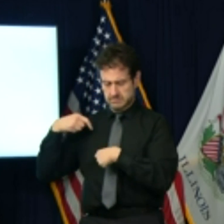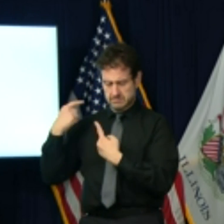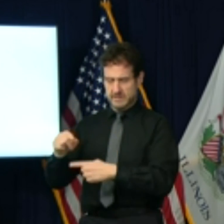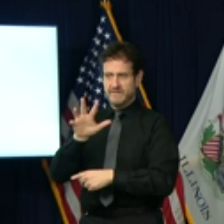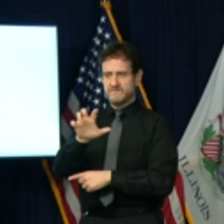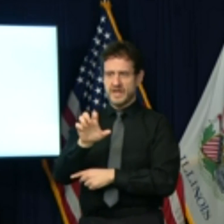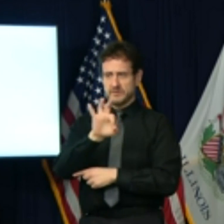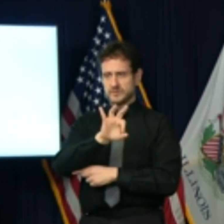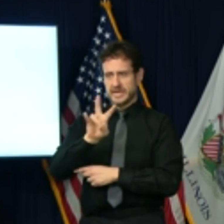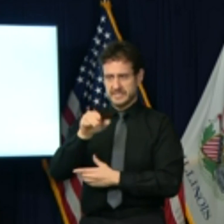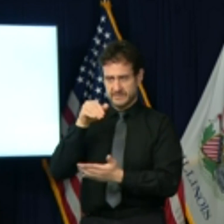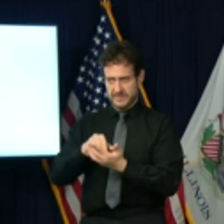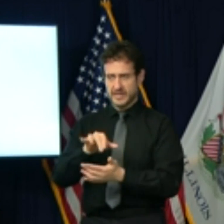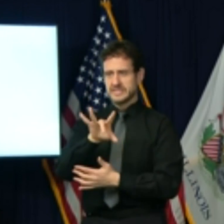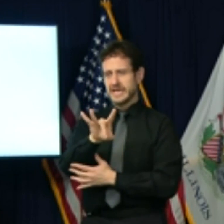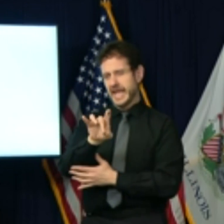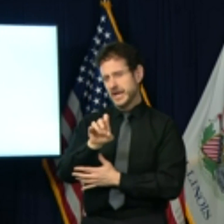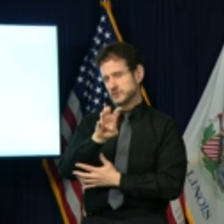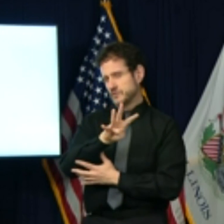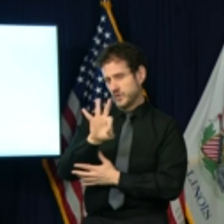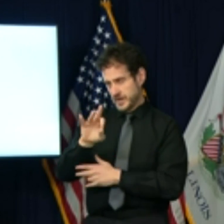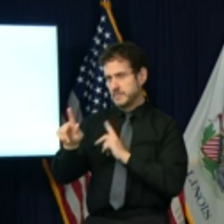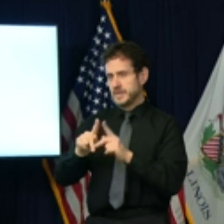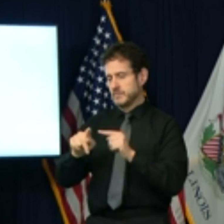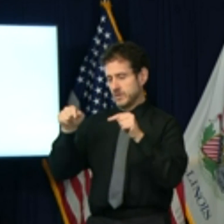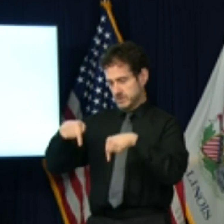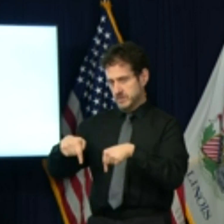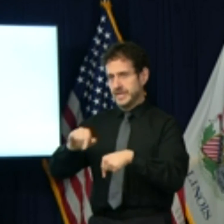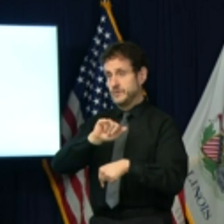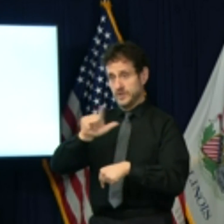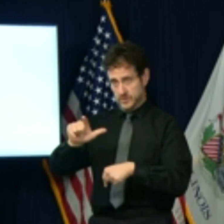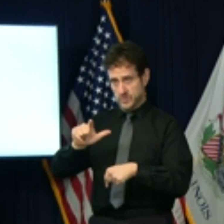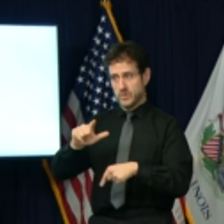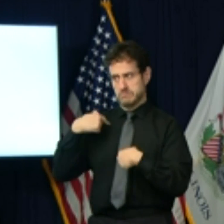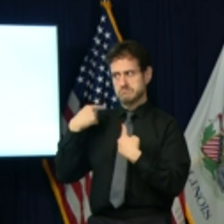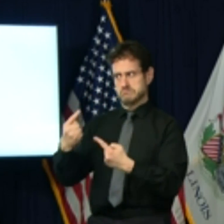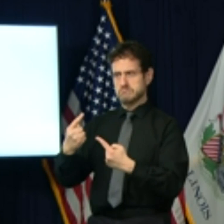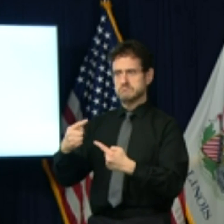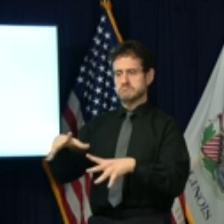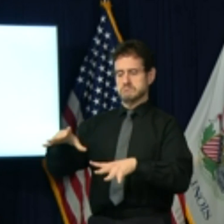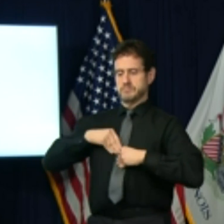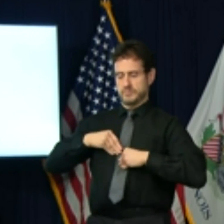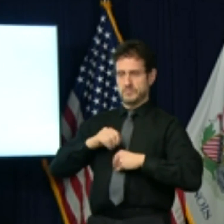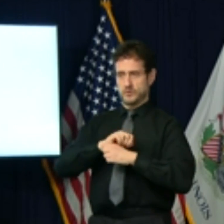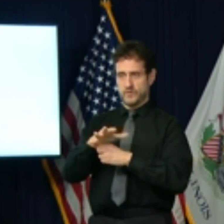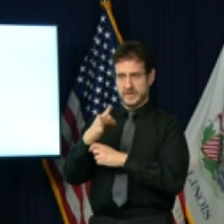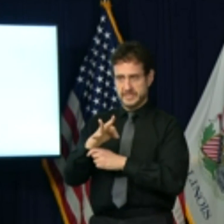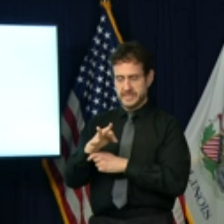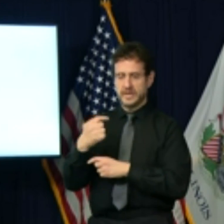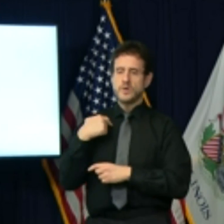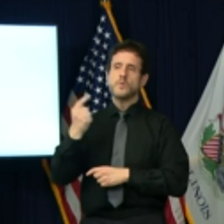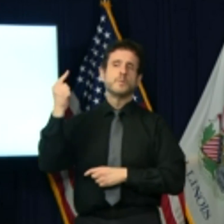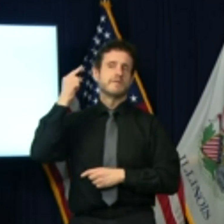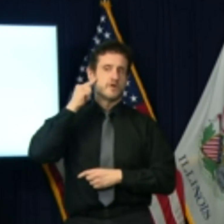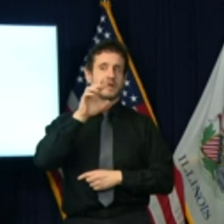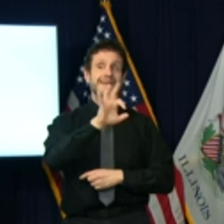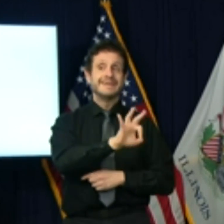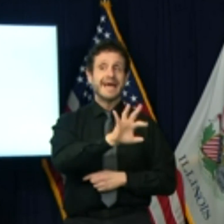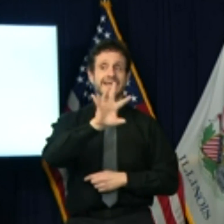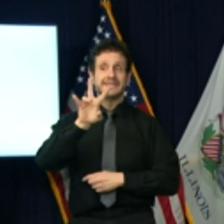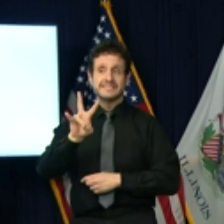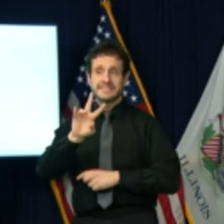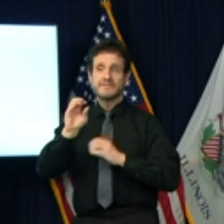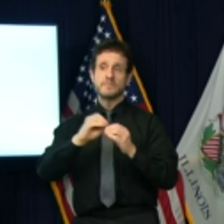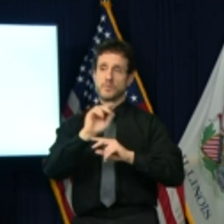,849 cases in Illinois. We've received report of 97 additional